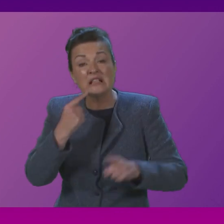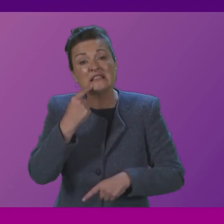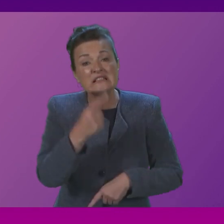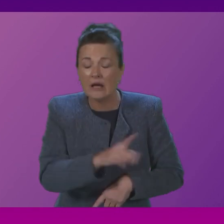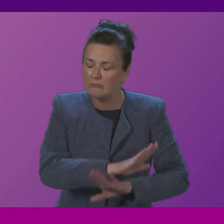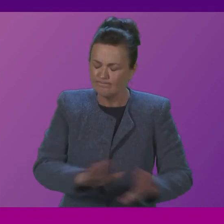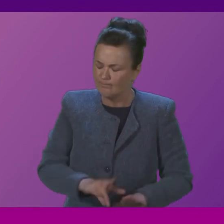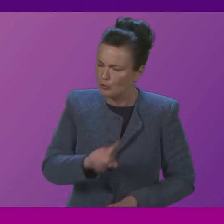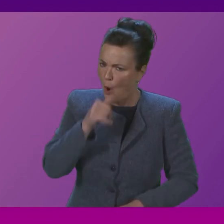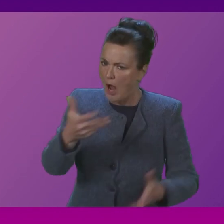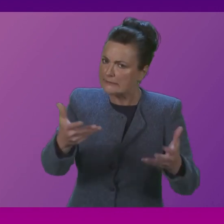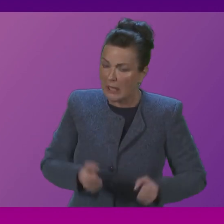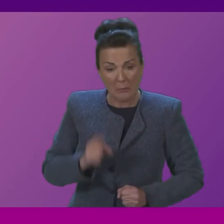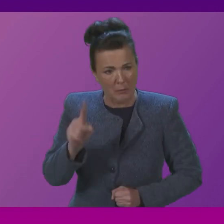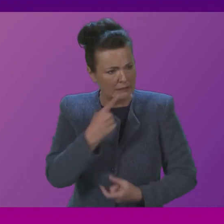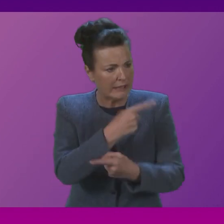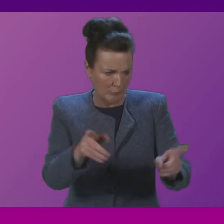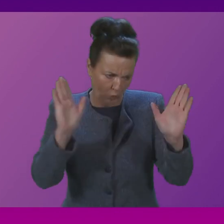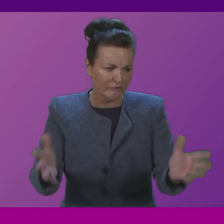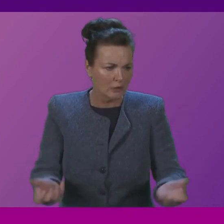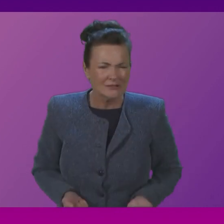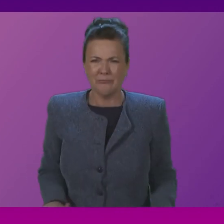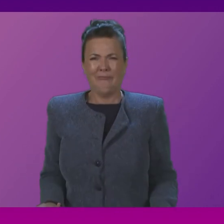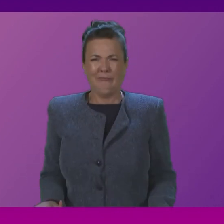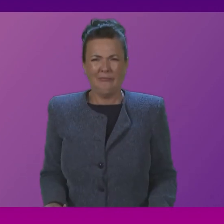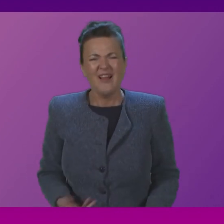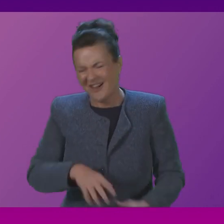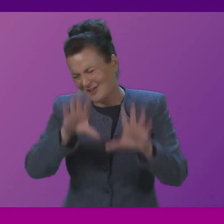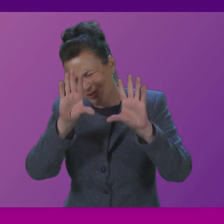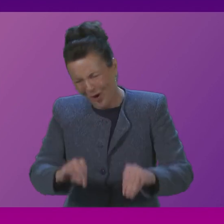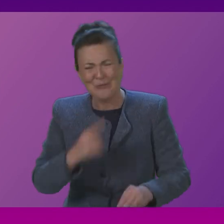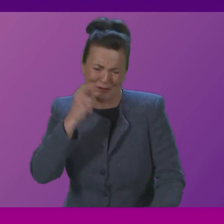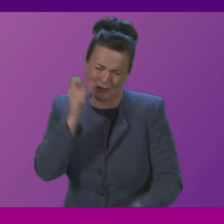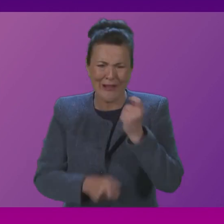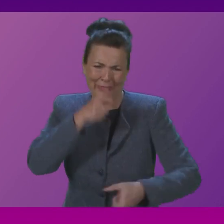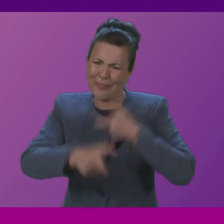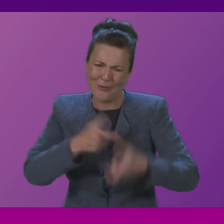the unacceptable with devastating consequences across the country. Change the script, First Minister.